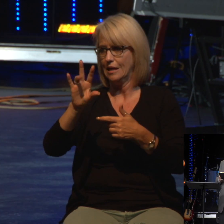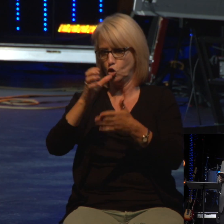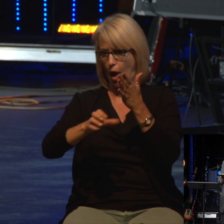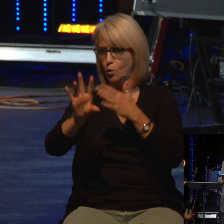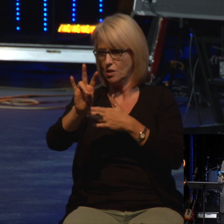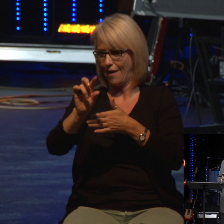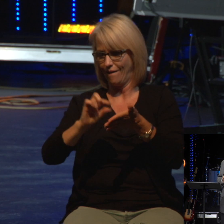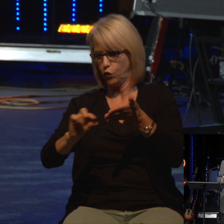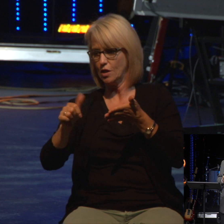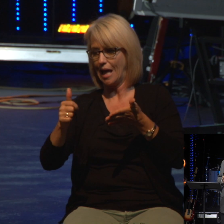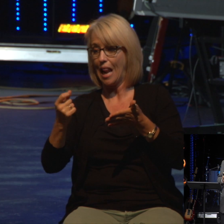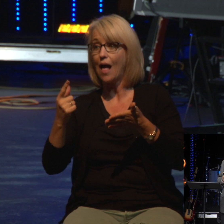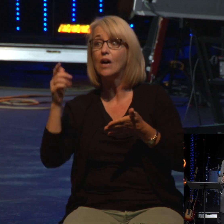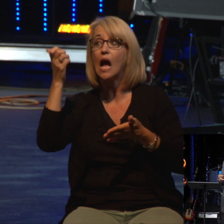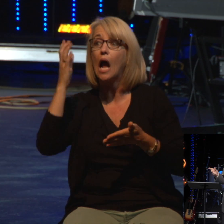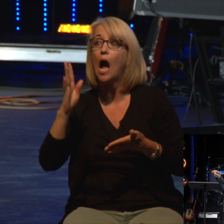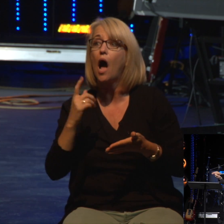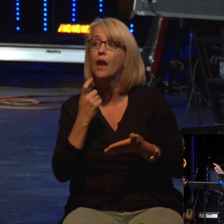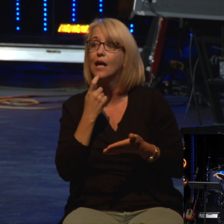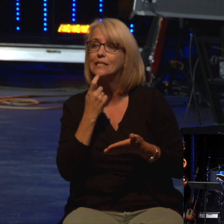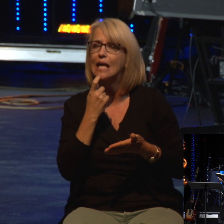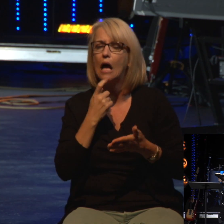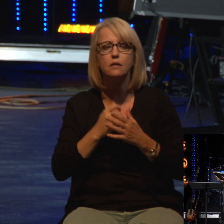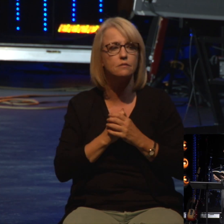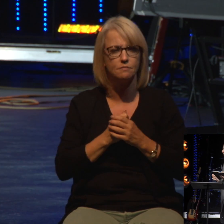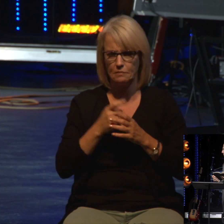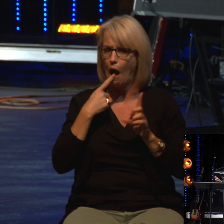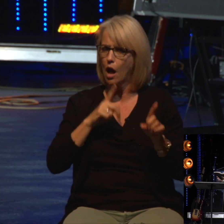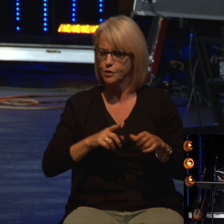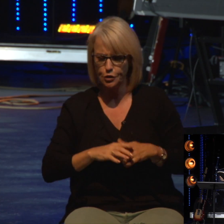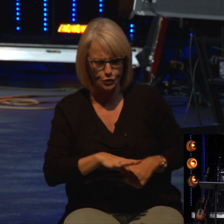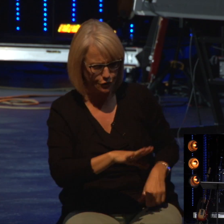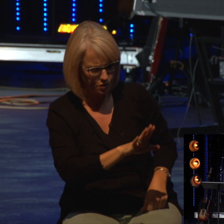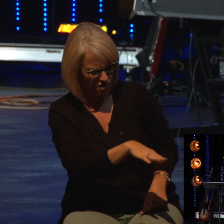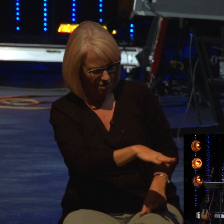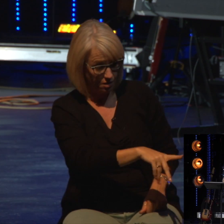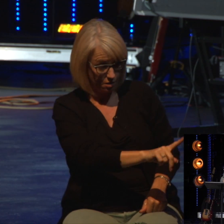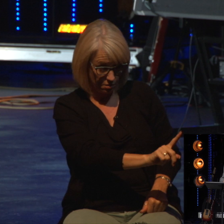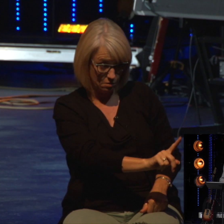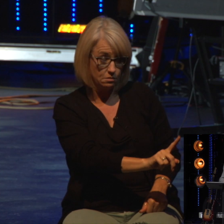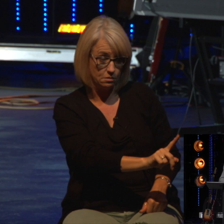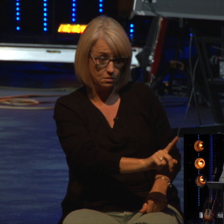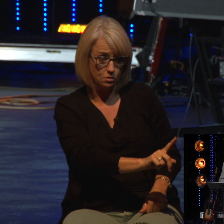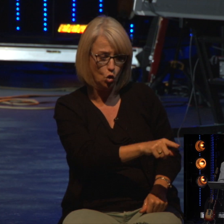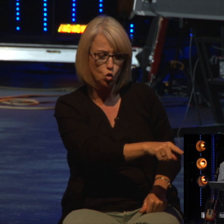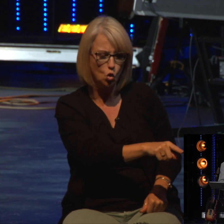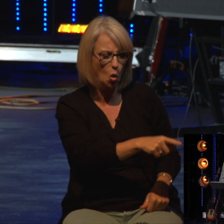answers a prayer. And I'll not read this either, but God says, hey, you don't need this. You stand up.